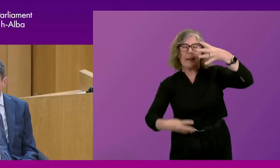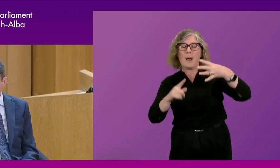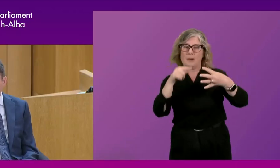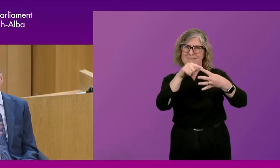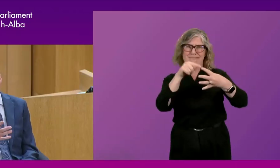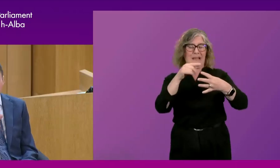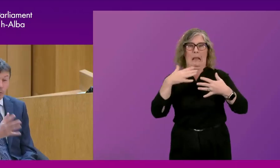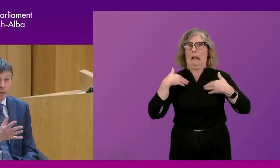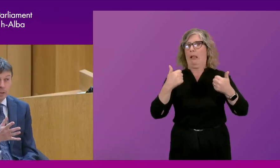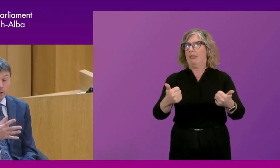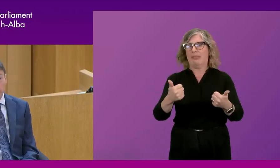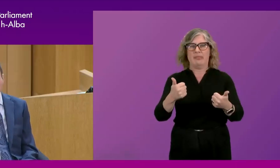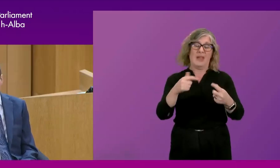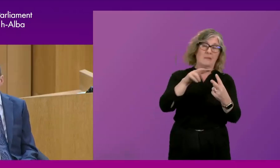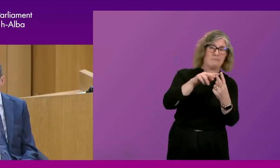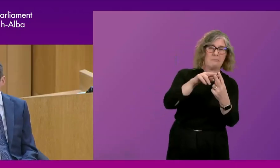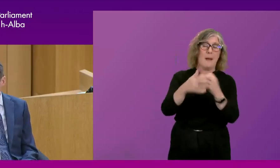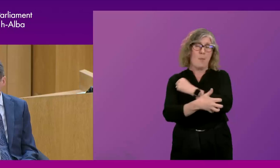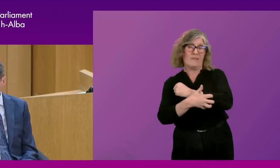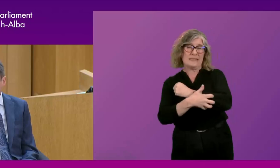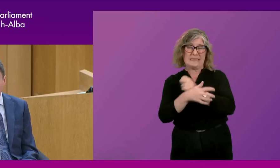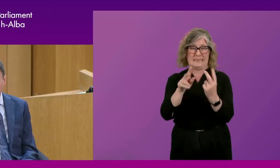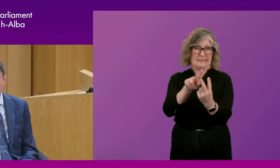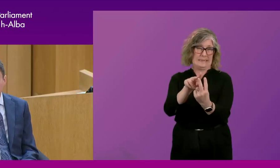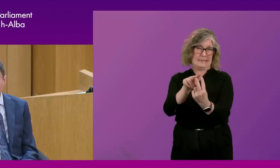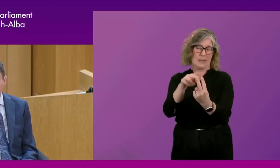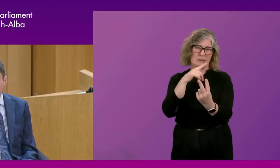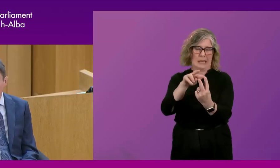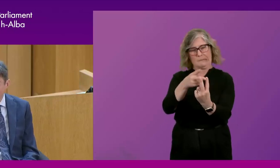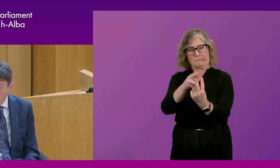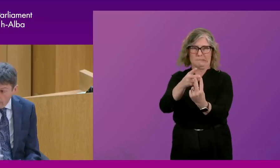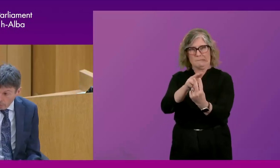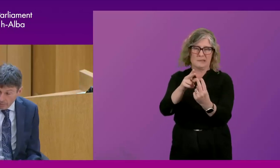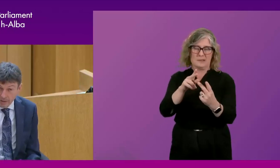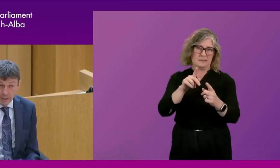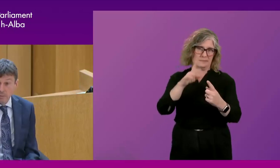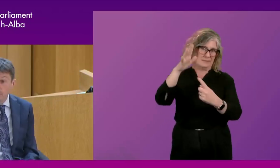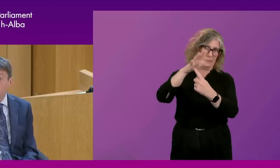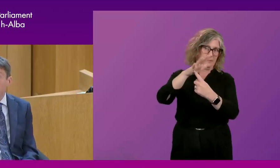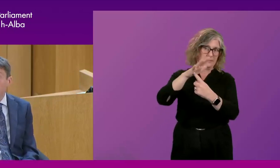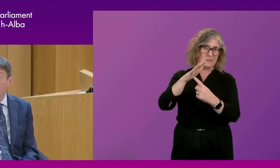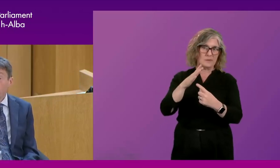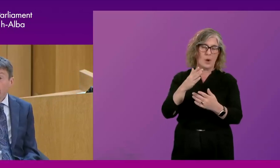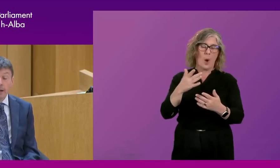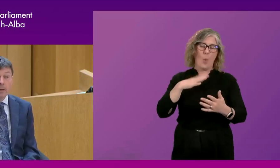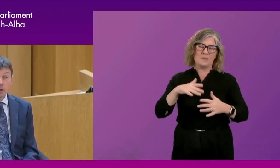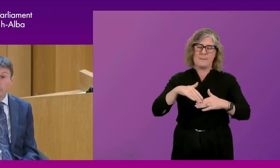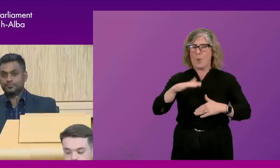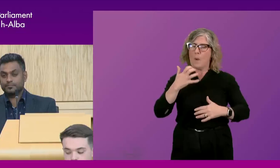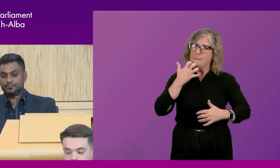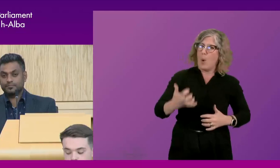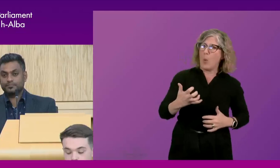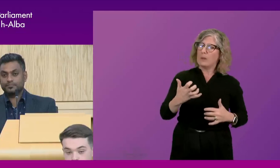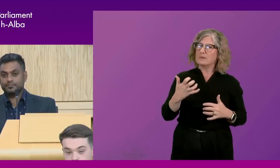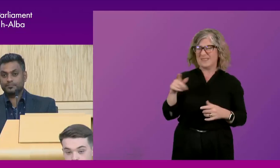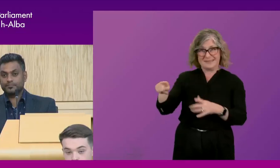be surely, well, perhaps poverty or health would be the ones that I would wish, in the words of Esther again, to be bolder on. And the trouble